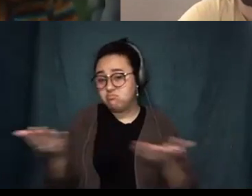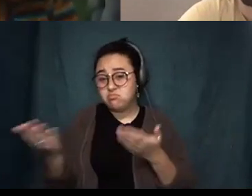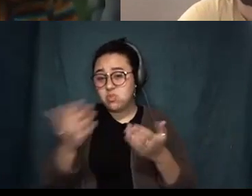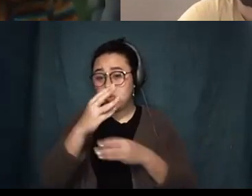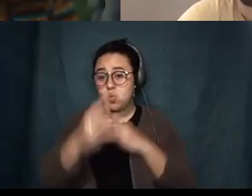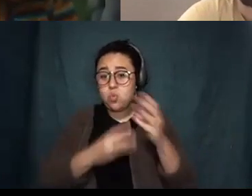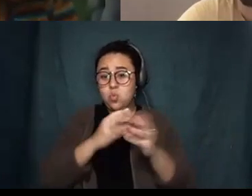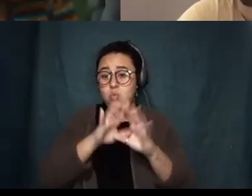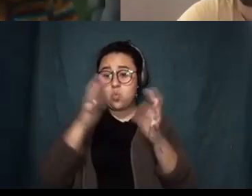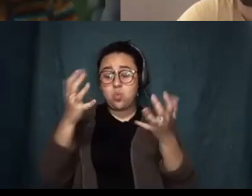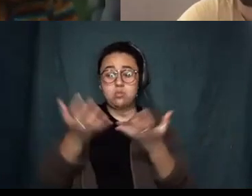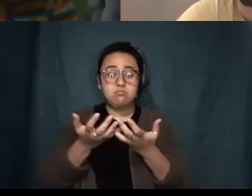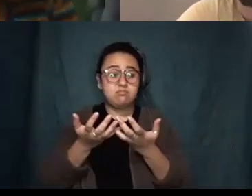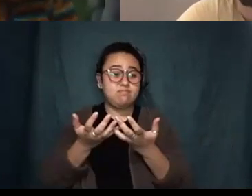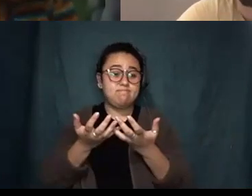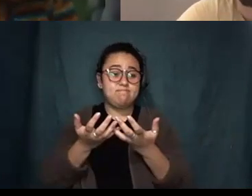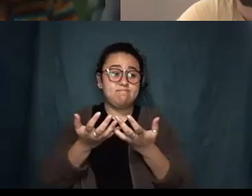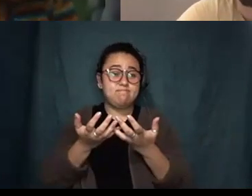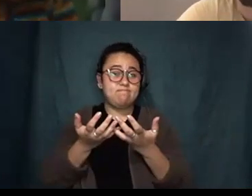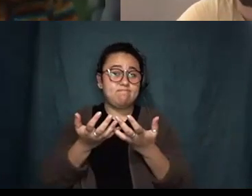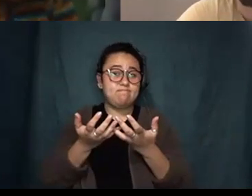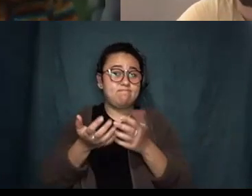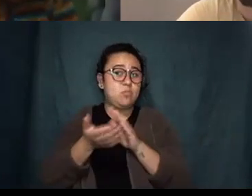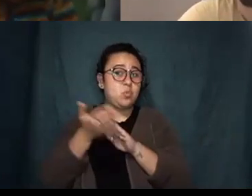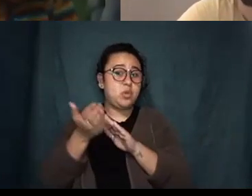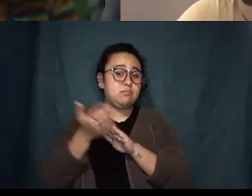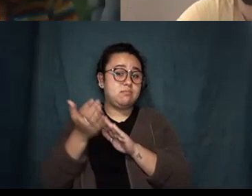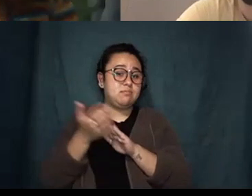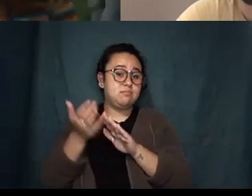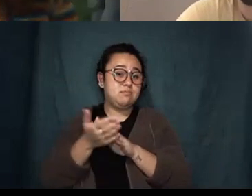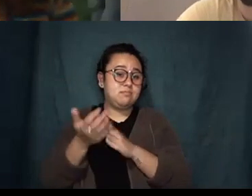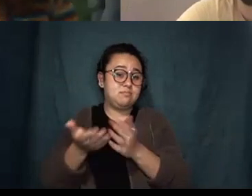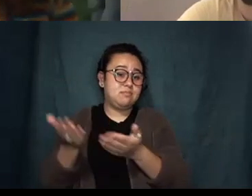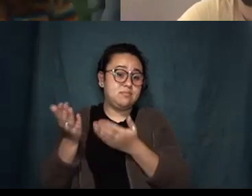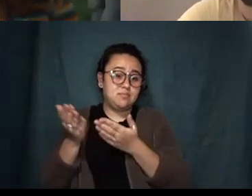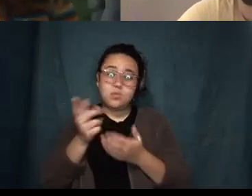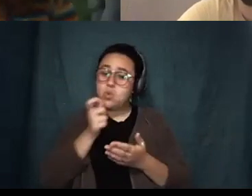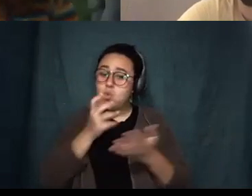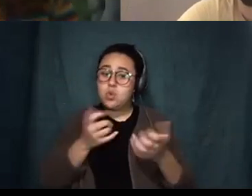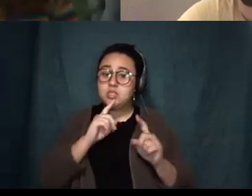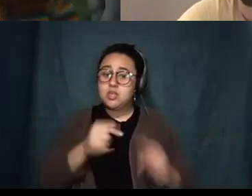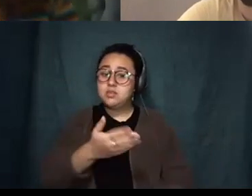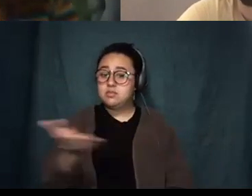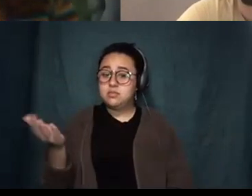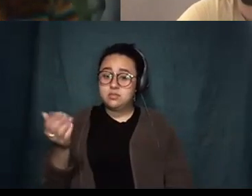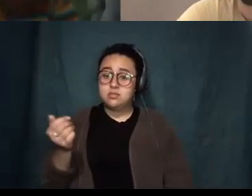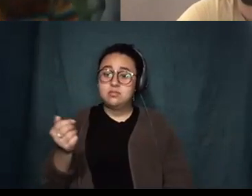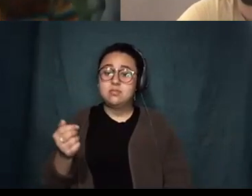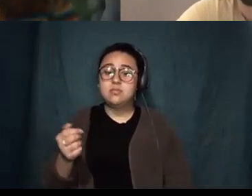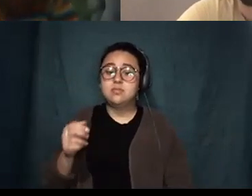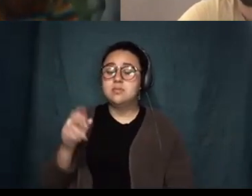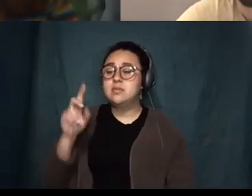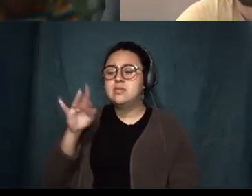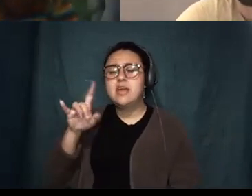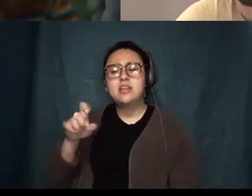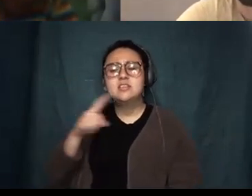um does what it's been doing whoever wants to to jump in I mean in defense of napping it's